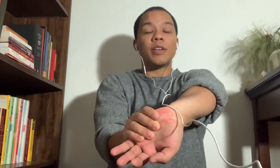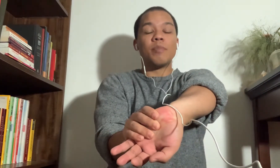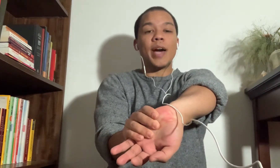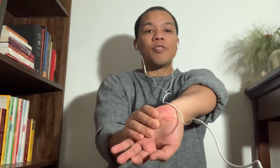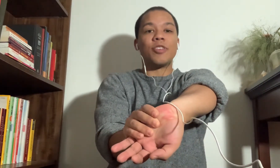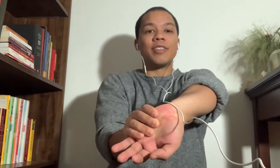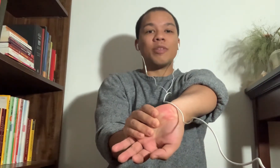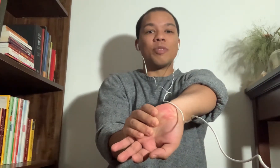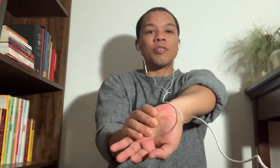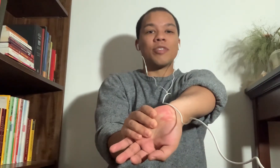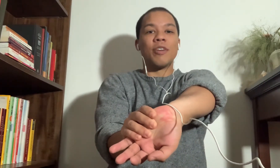compassionately with yourself.